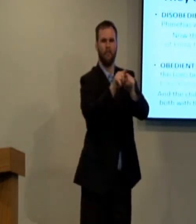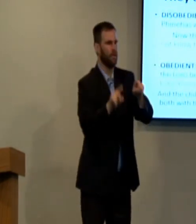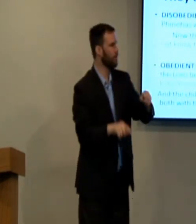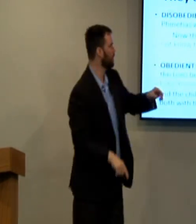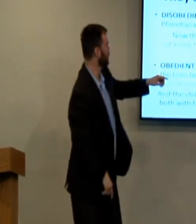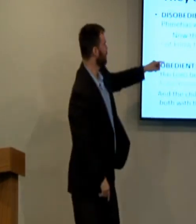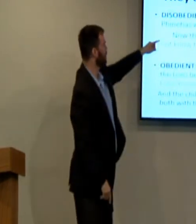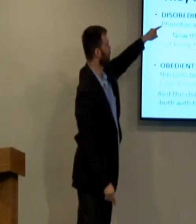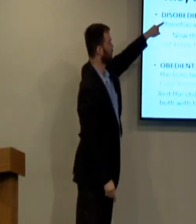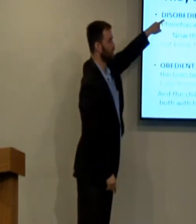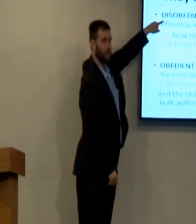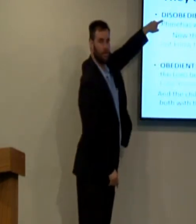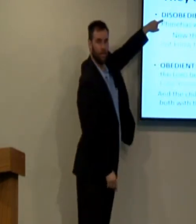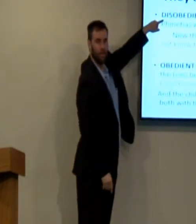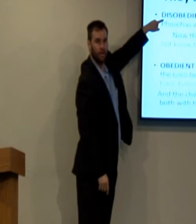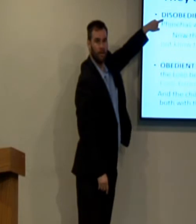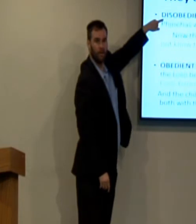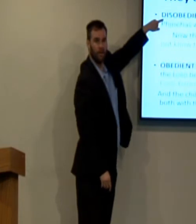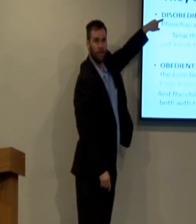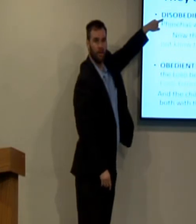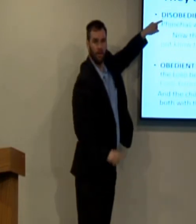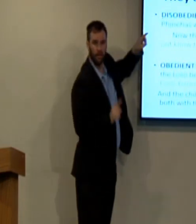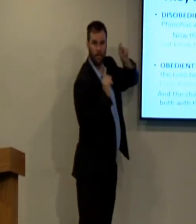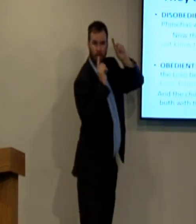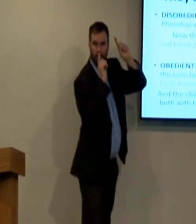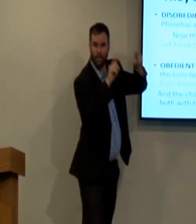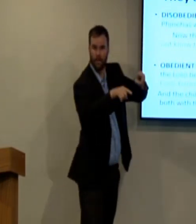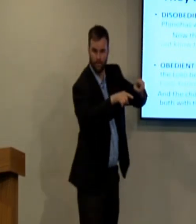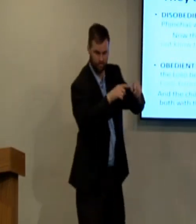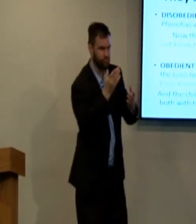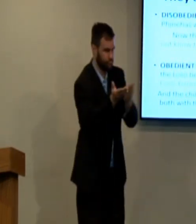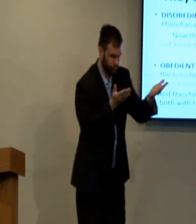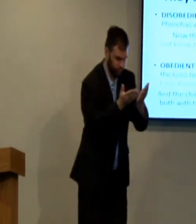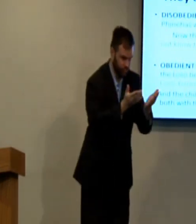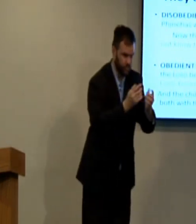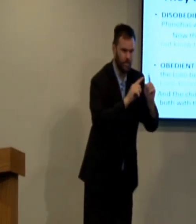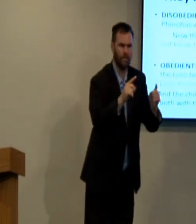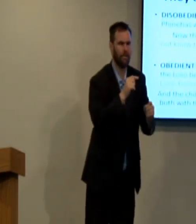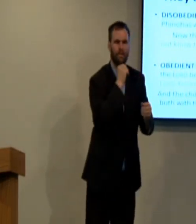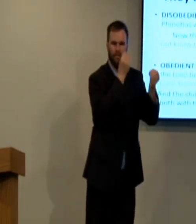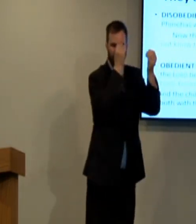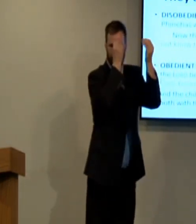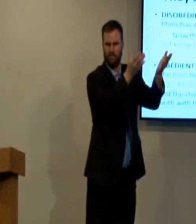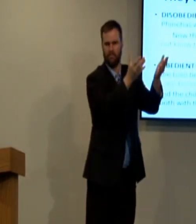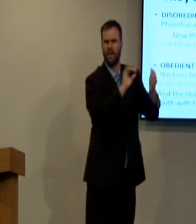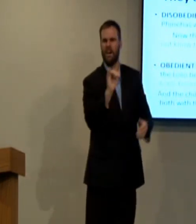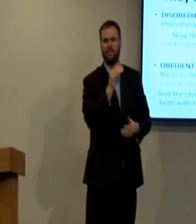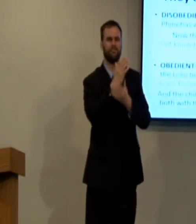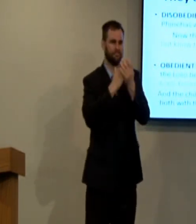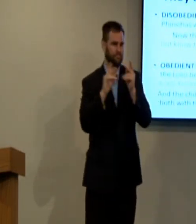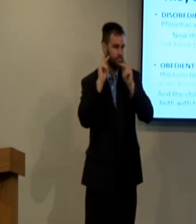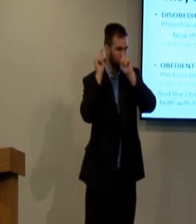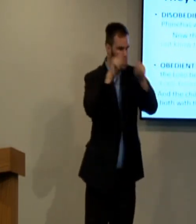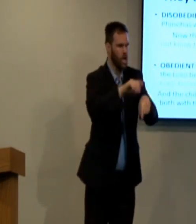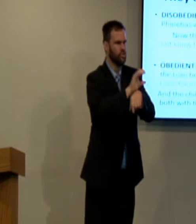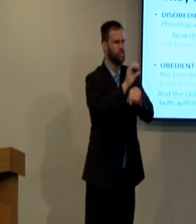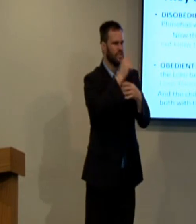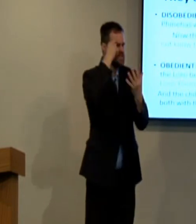but they're lonely outside and they're in disobedience and they interact and they do things, they are not obeying God in their hearts.